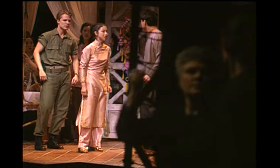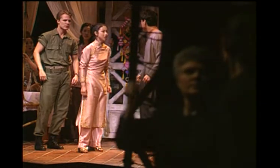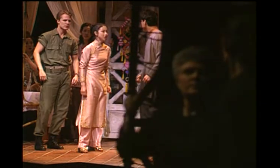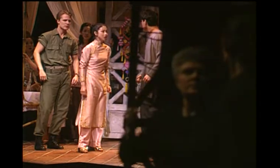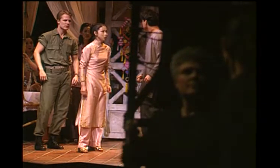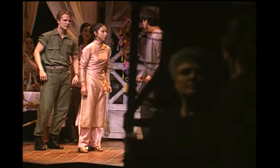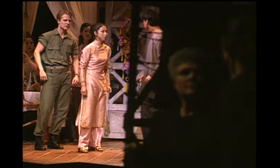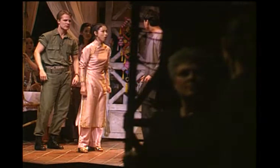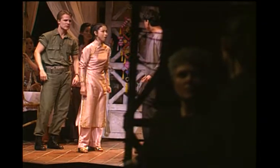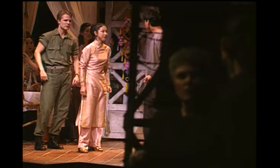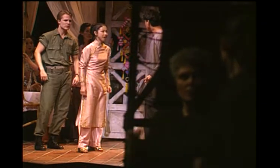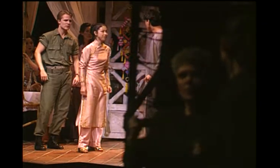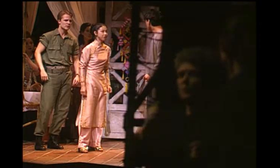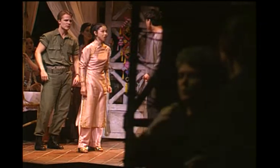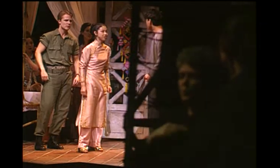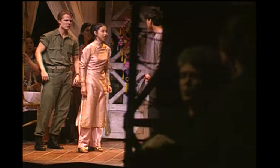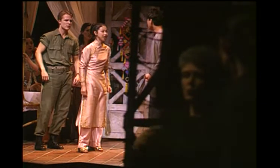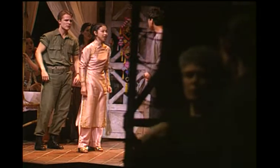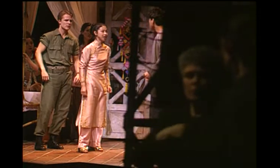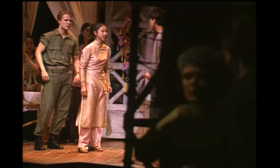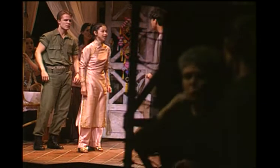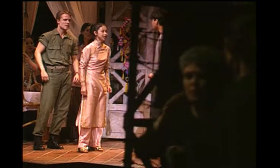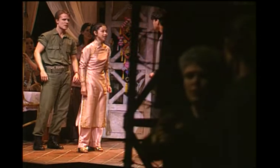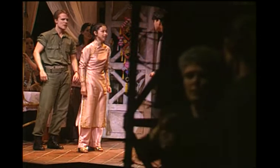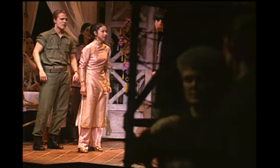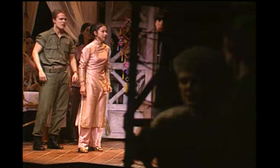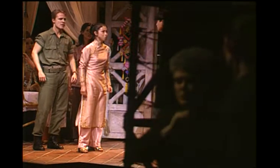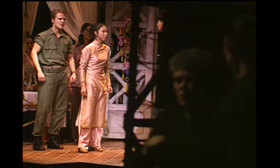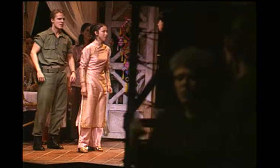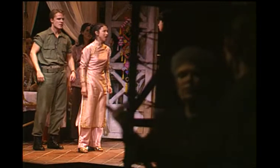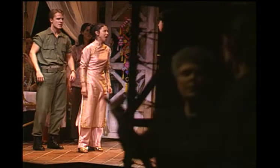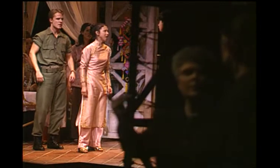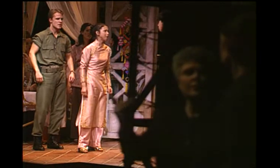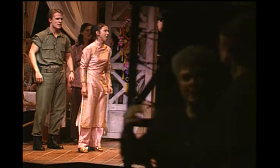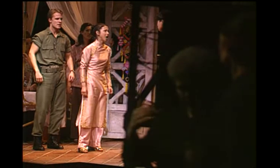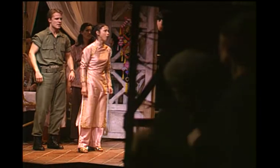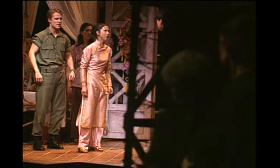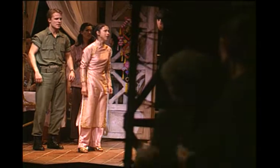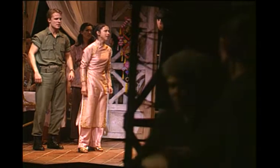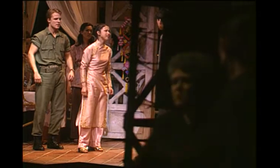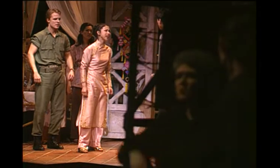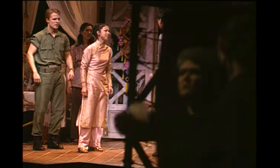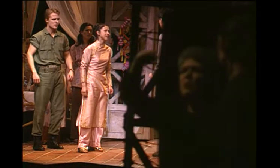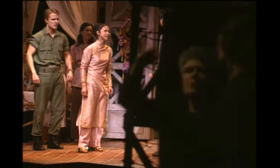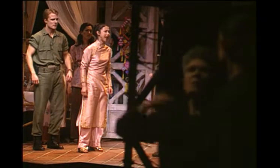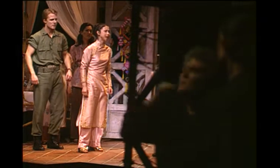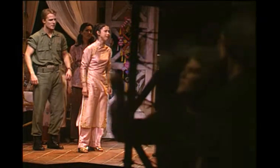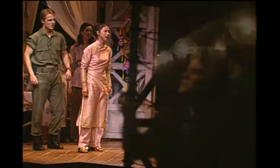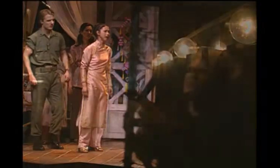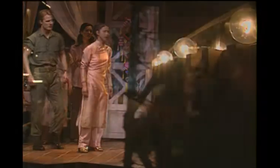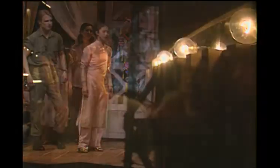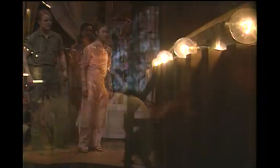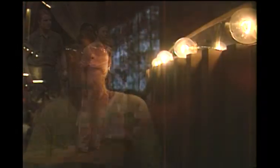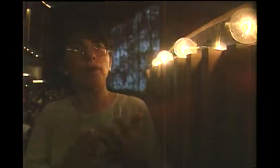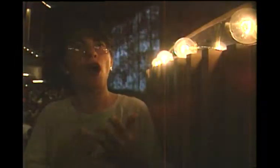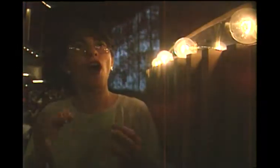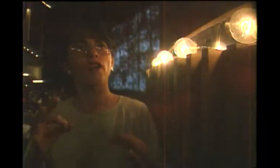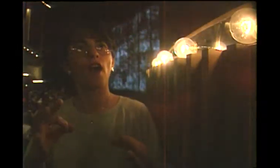doing so that their performance can be enjoyed by the deaf audience. It's not the same. It makes me feel like I'm